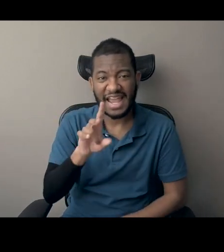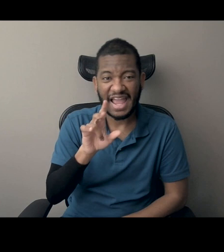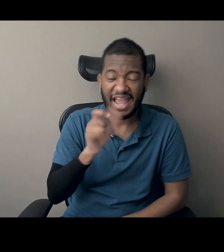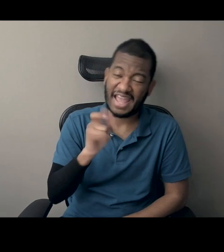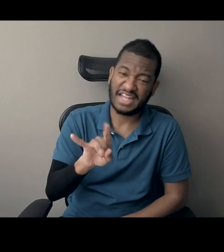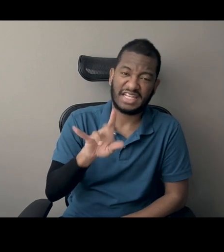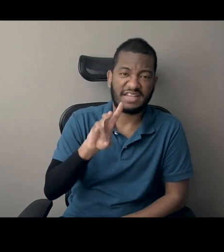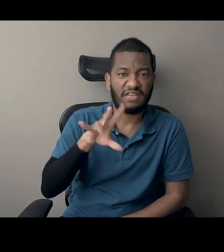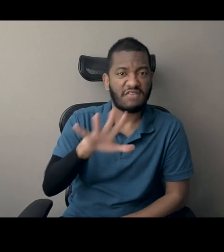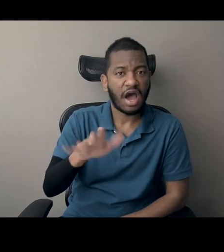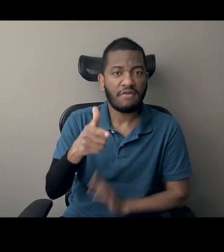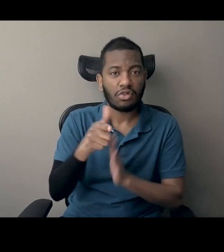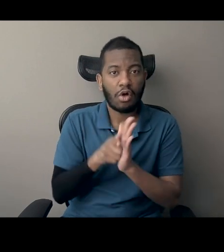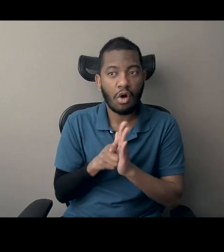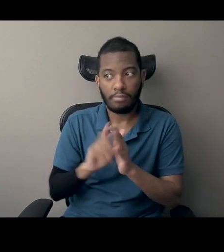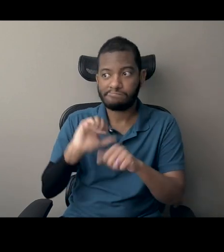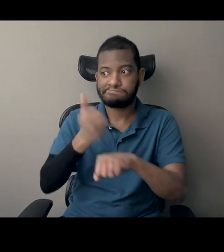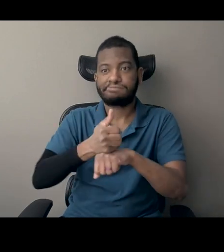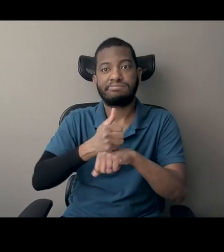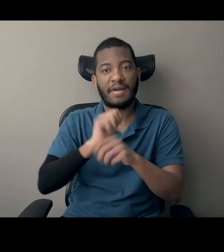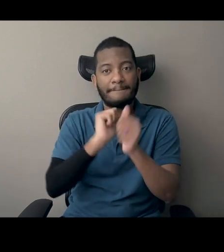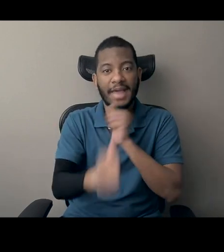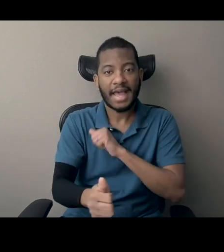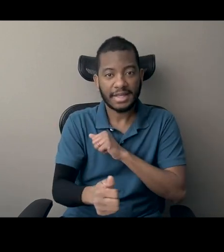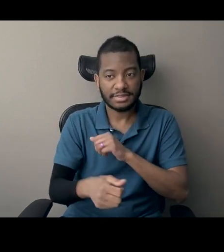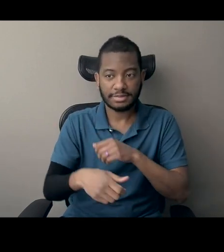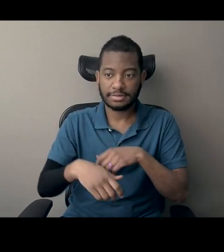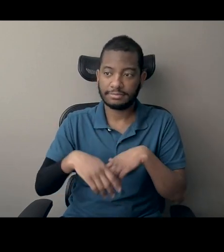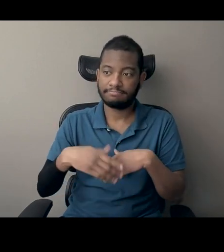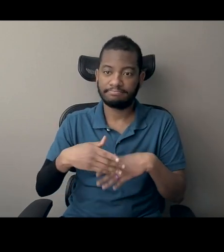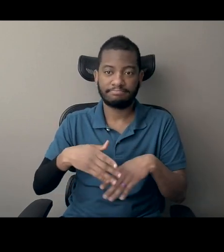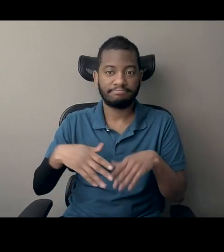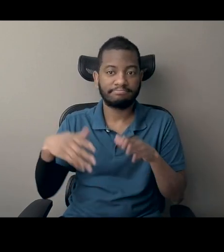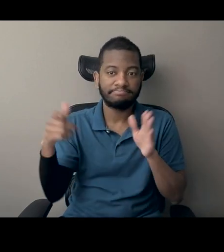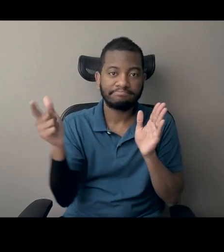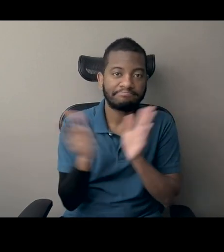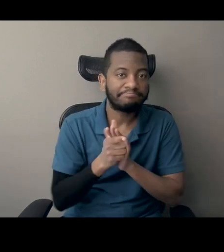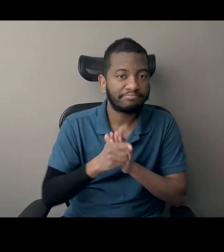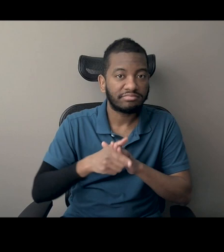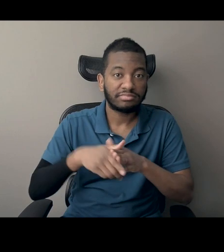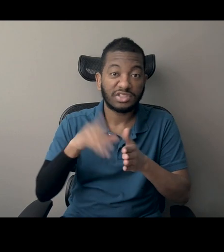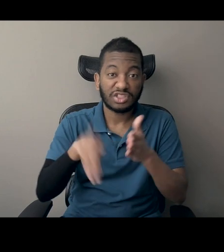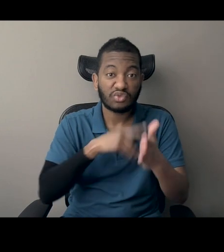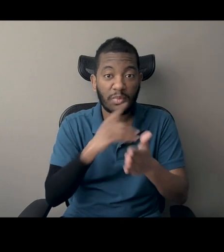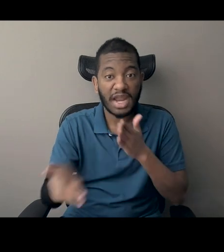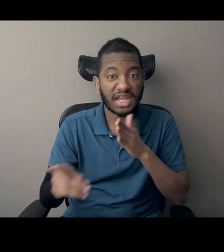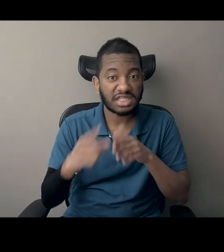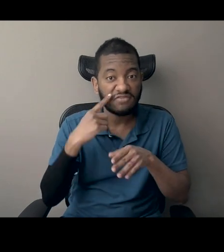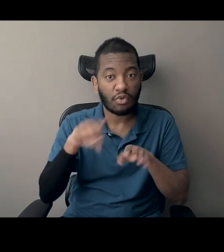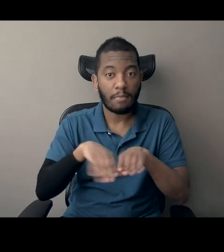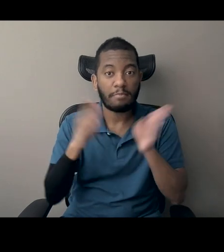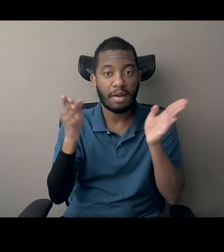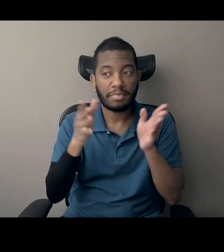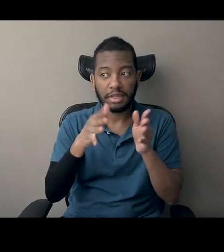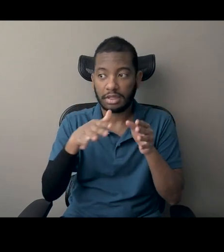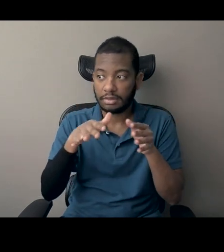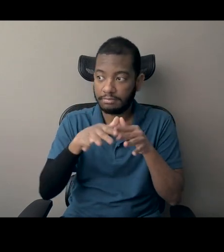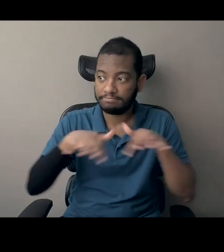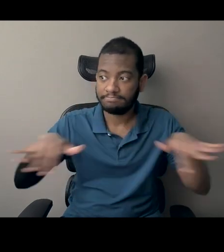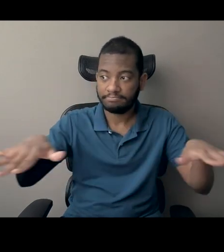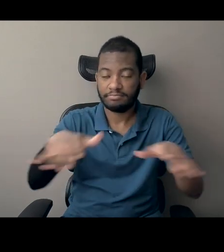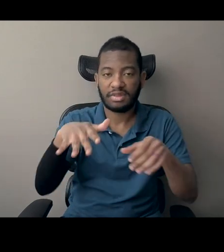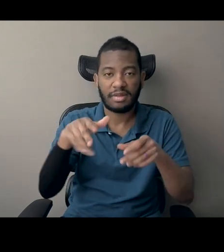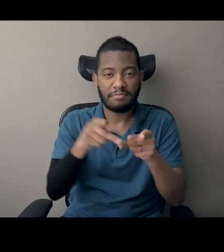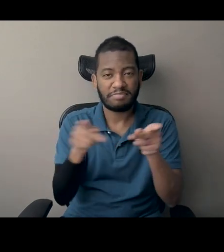it passed, it became law, and it prohibited discrimination in most places open to the public. And so I think it's mind-boggling to find out